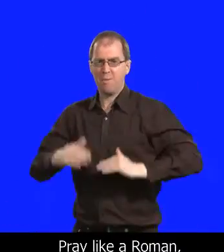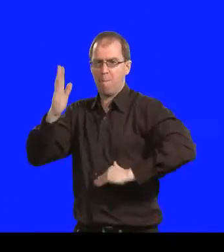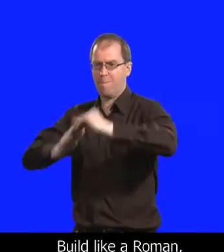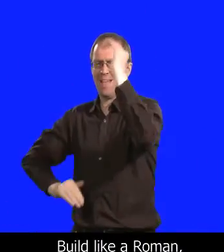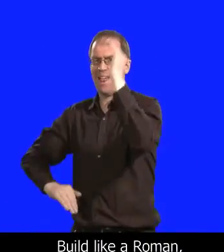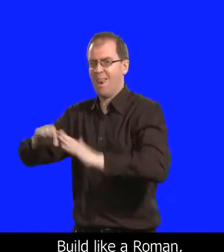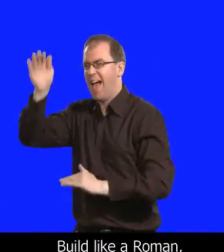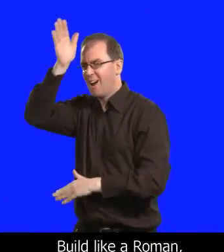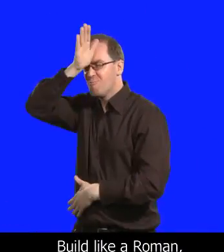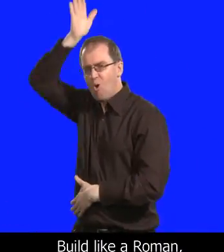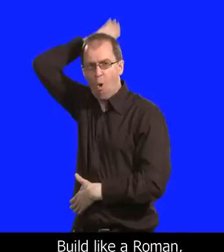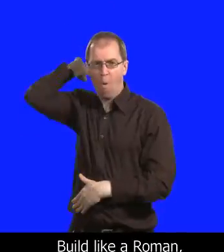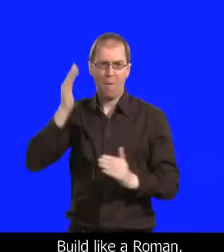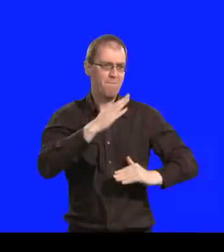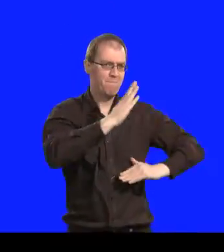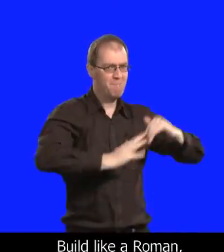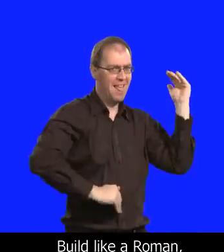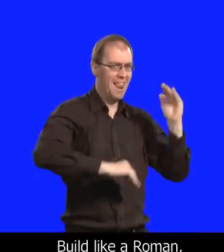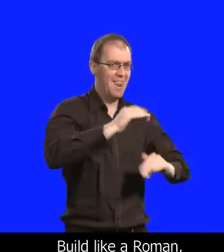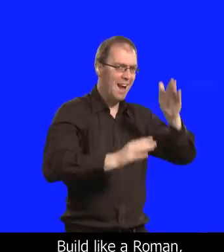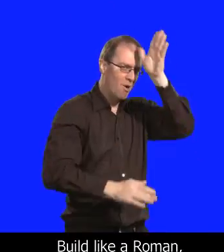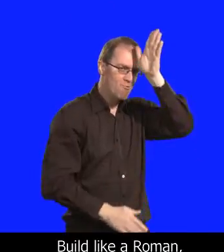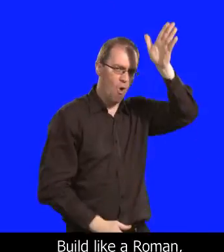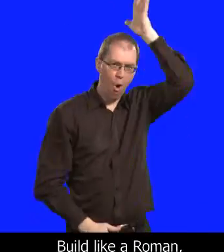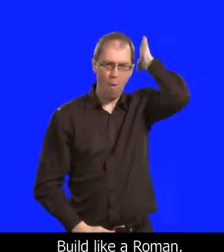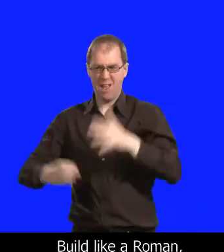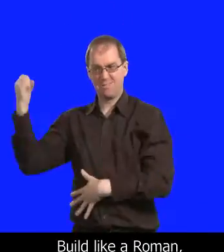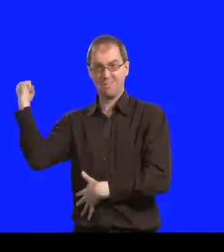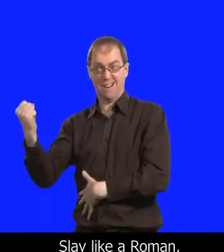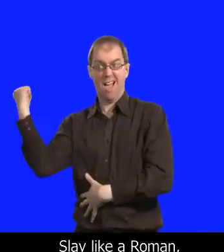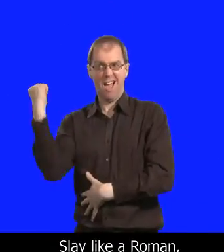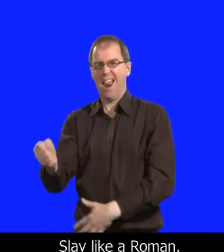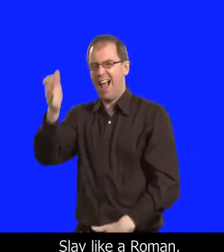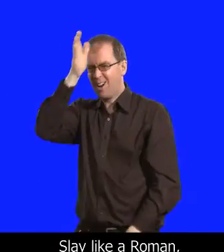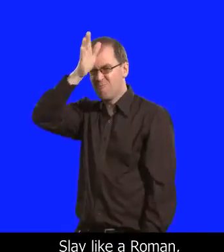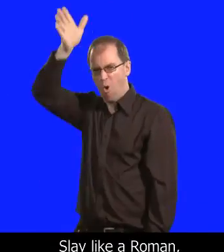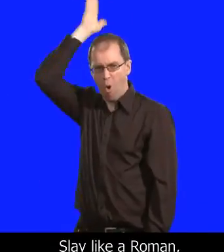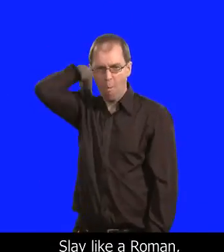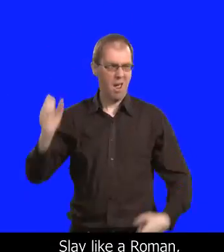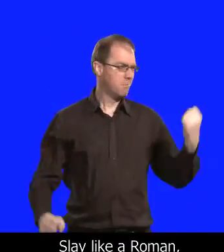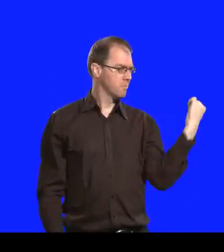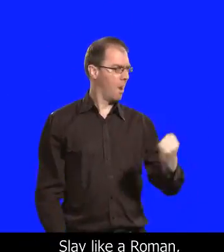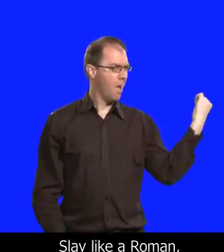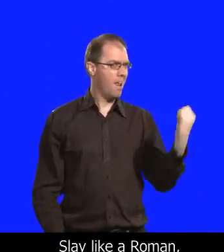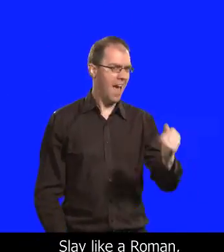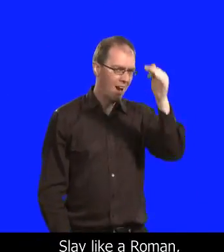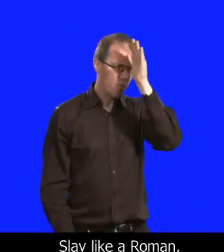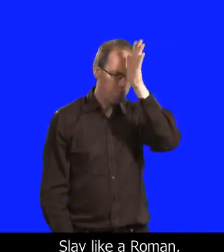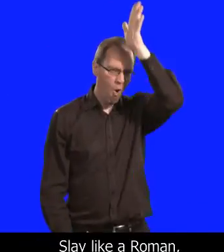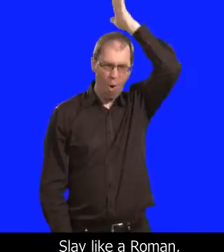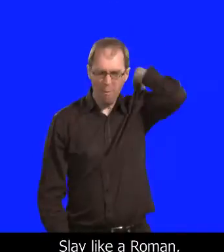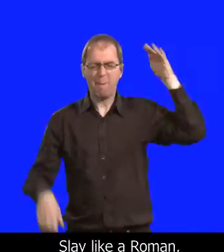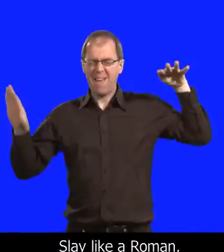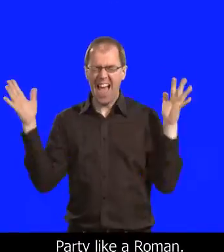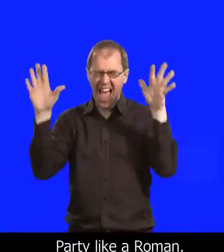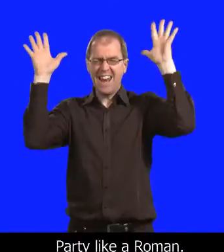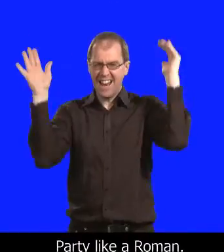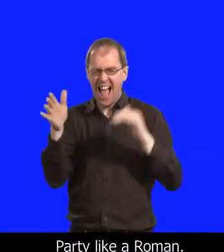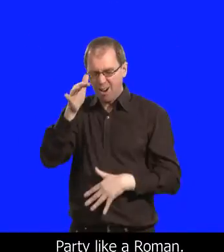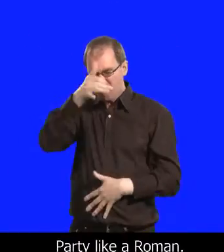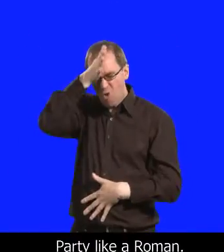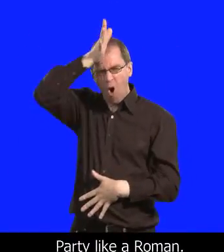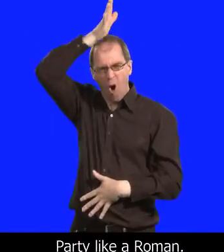Roman. Build like a Roman, build like a Roman. Stay like a Roman, stay like a Roman.